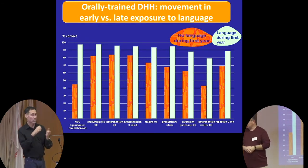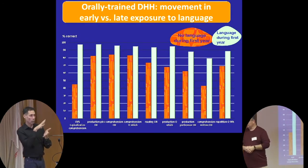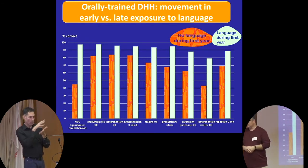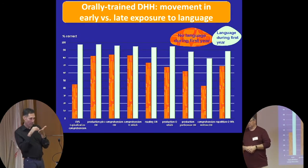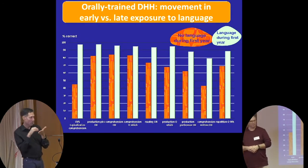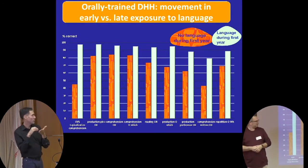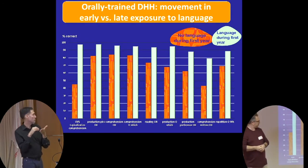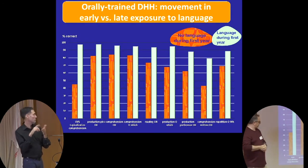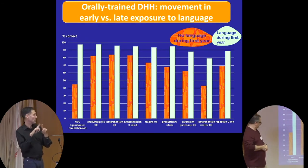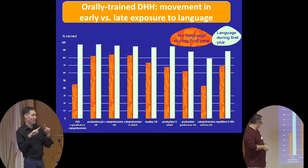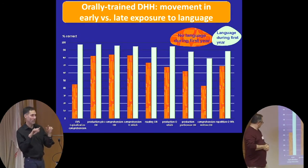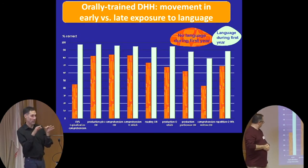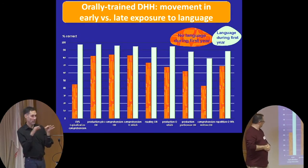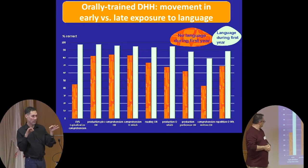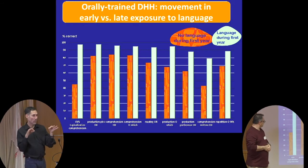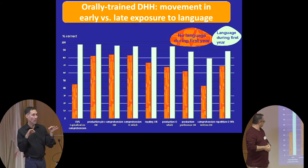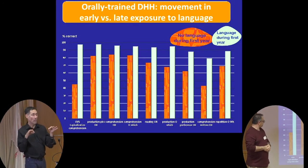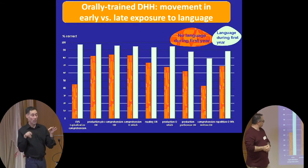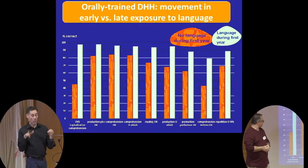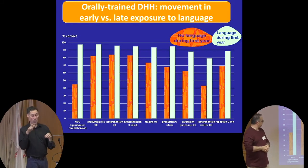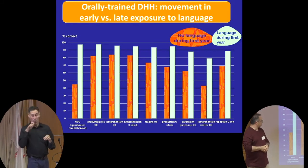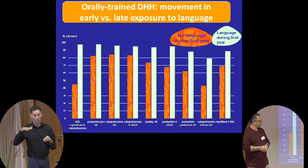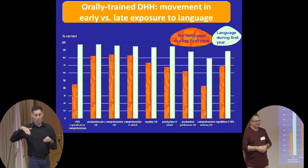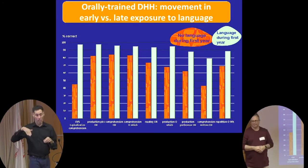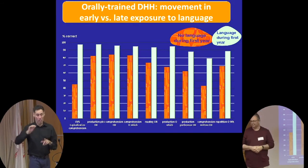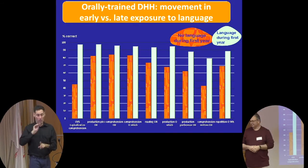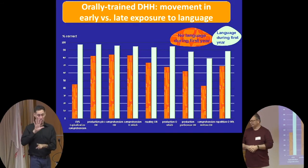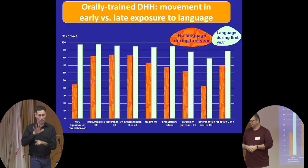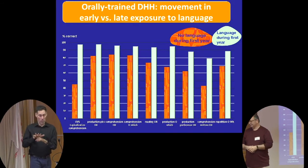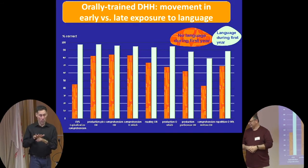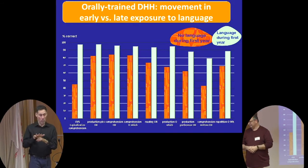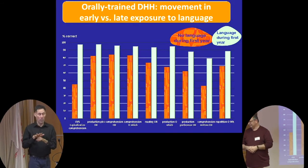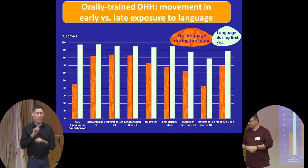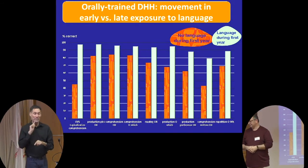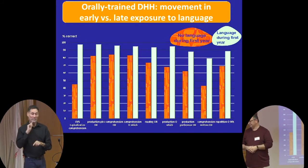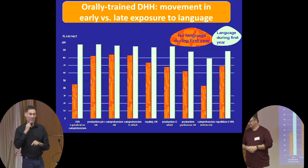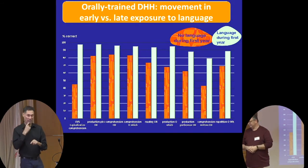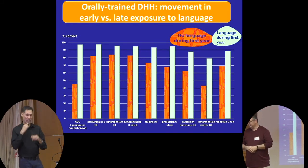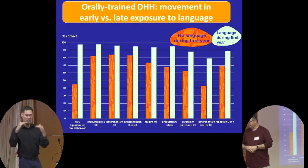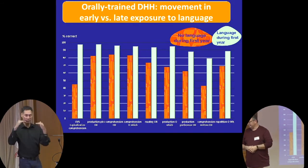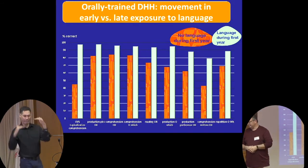The children who did not receive language exposure early enough have severe difficulties in syntax, in movement.